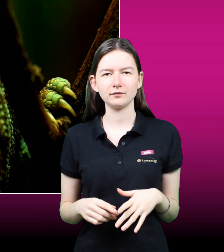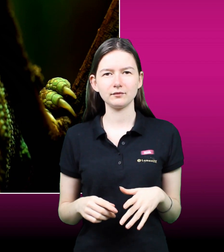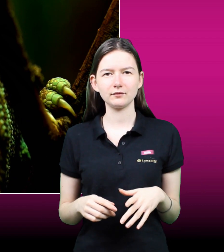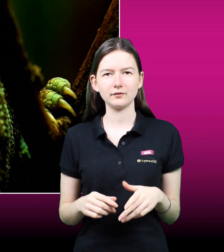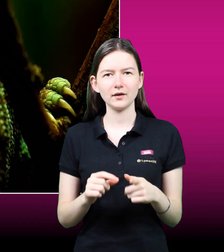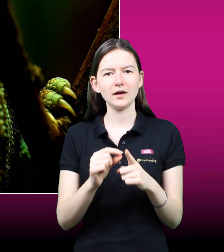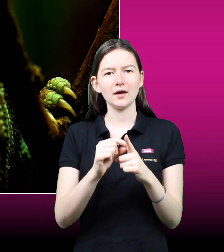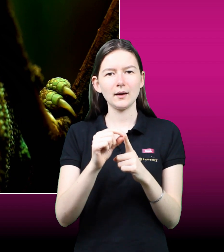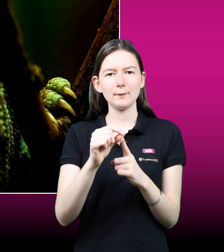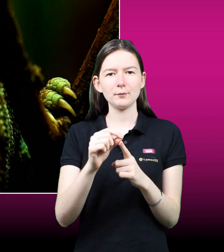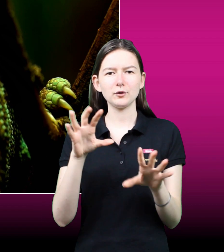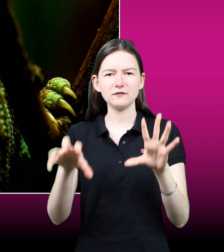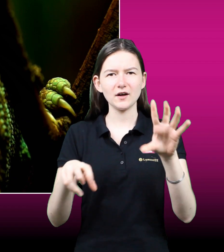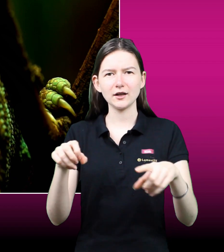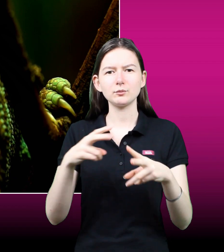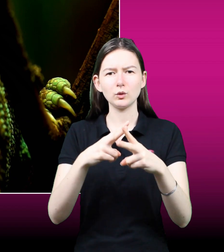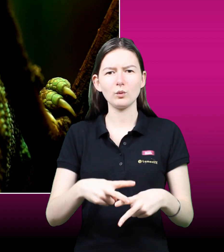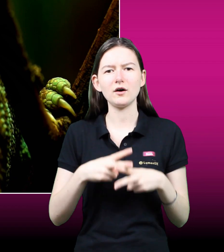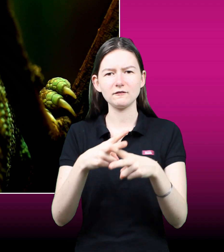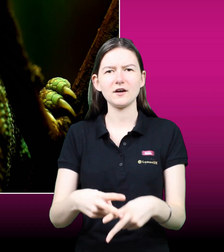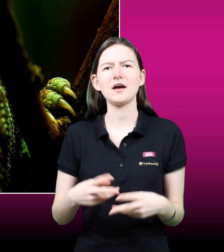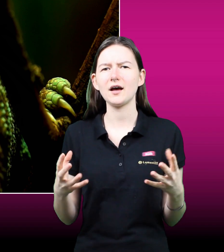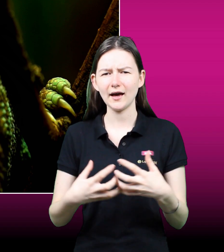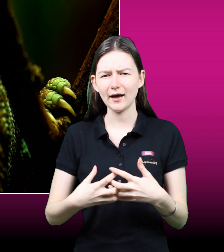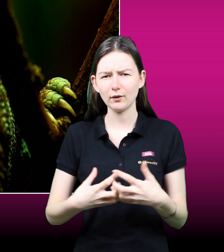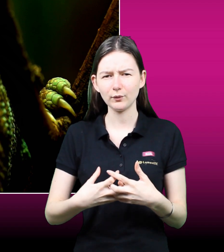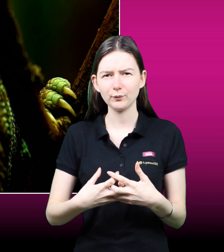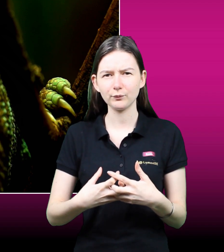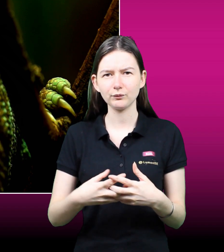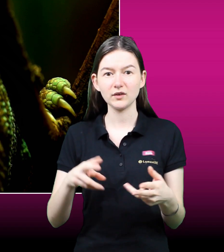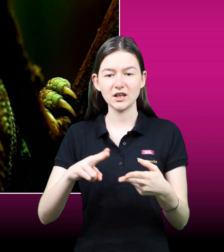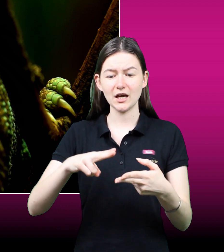levels, and further helping to promote more natural day-night cycles.